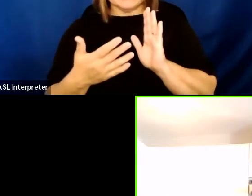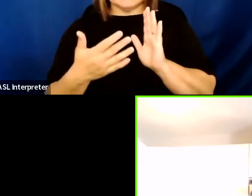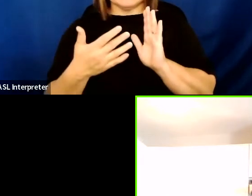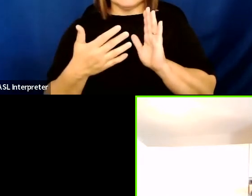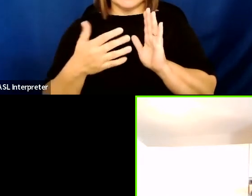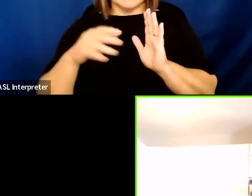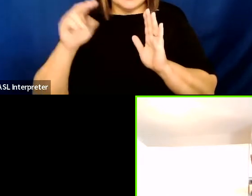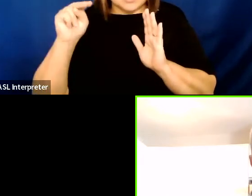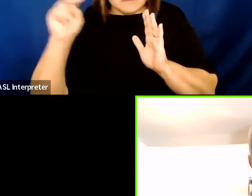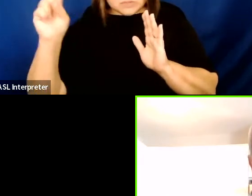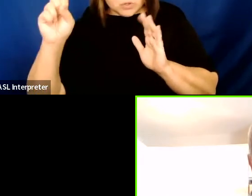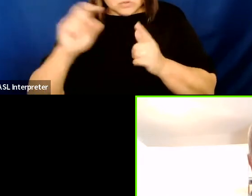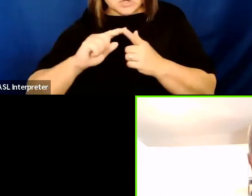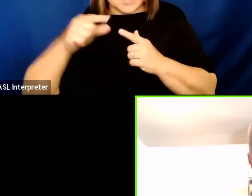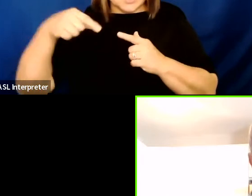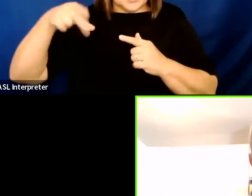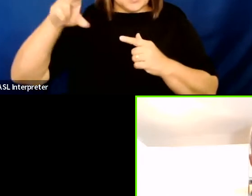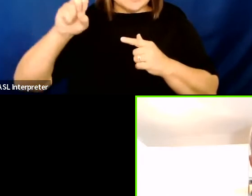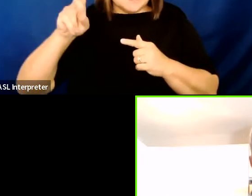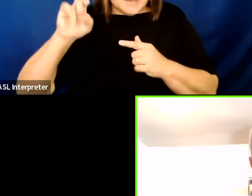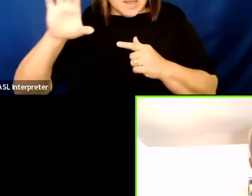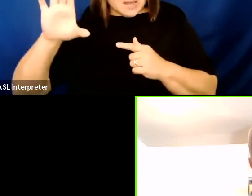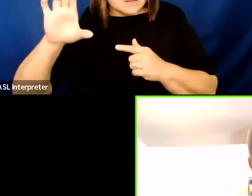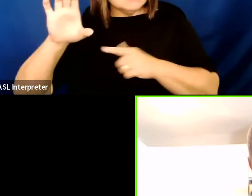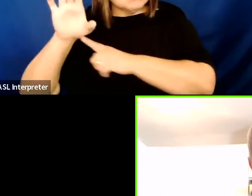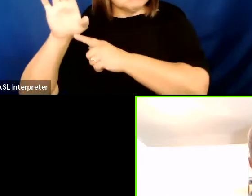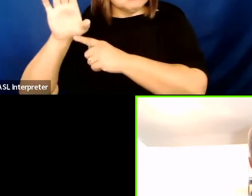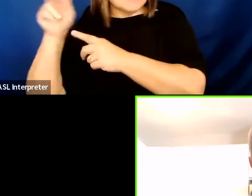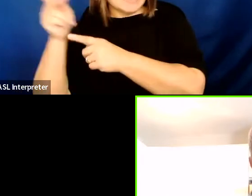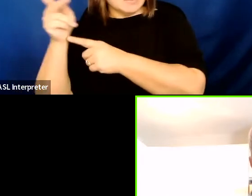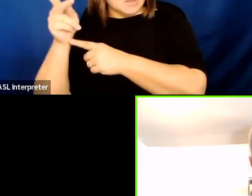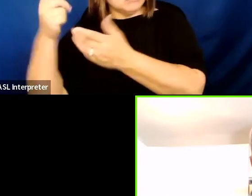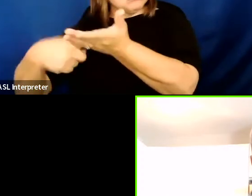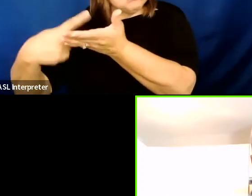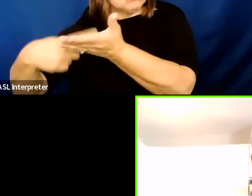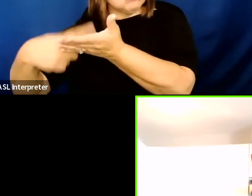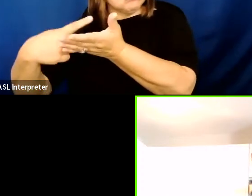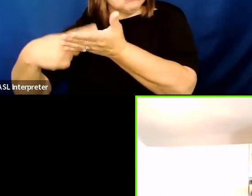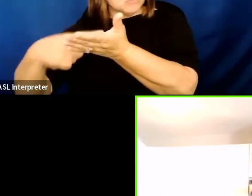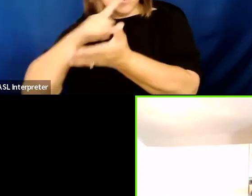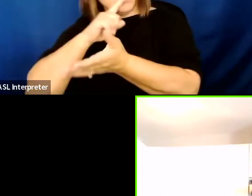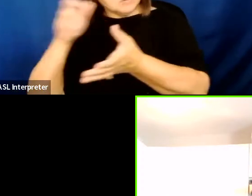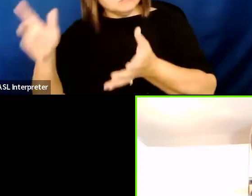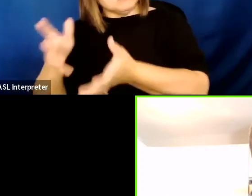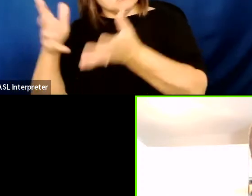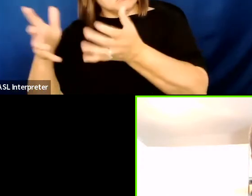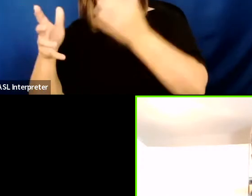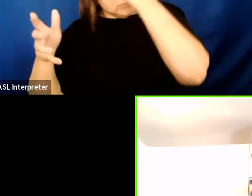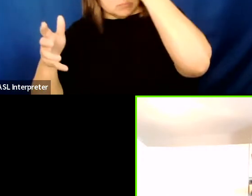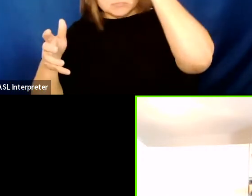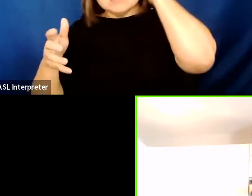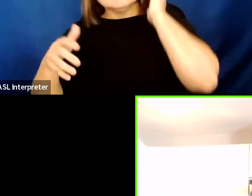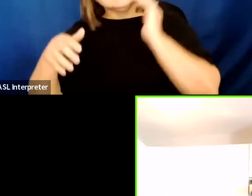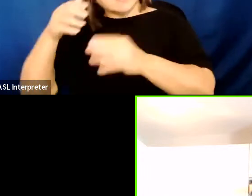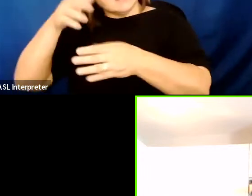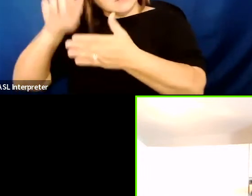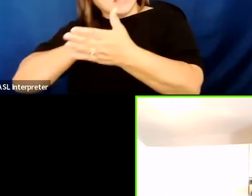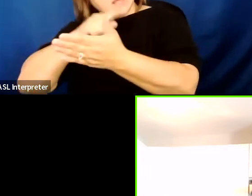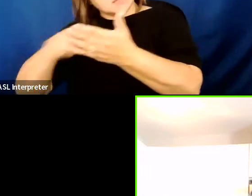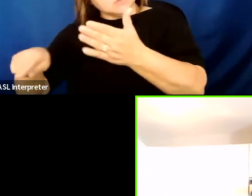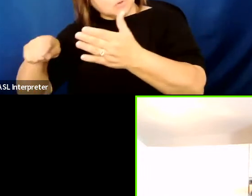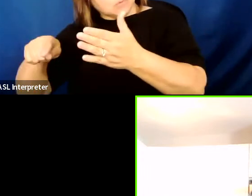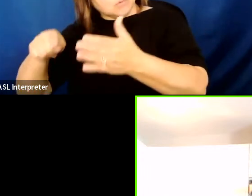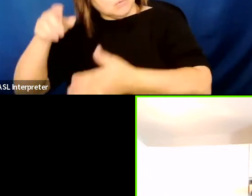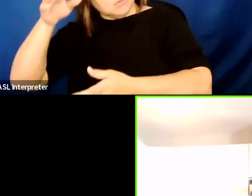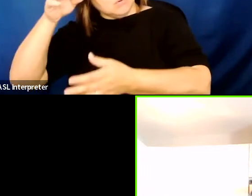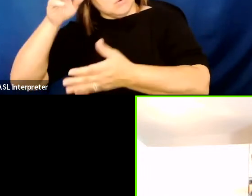Scotia and Quebec, really pushing those governments to cancel their contracts. And we're hoping to focus on Ontario in the coming months as